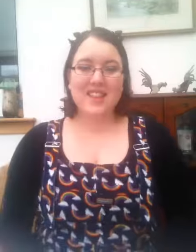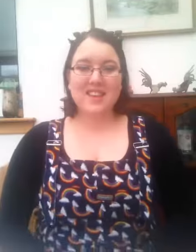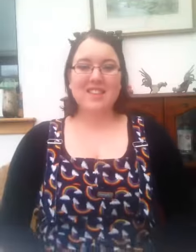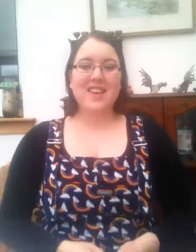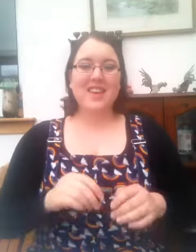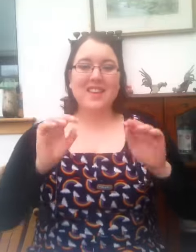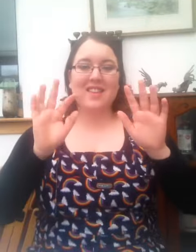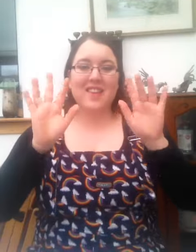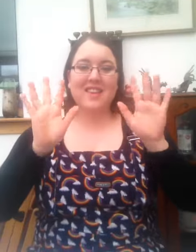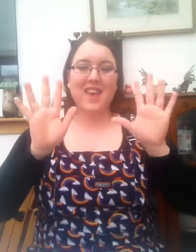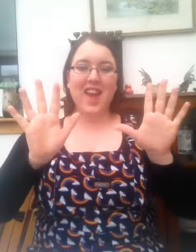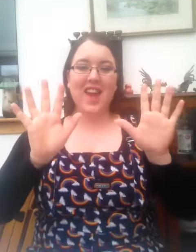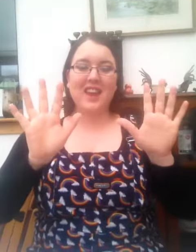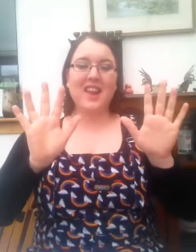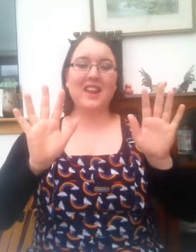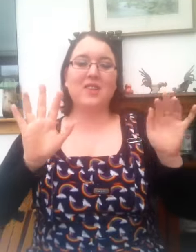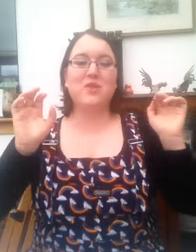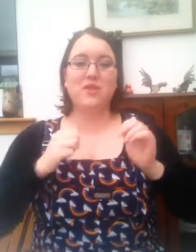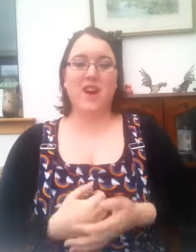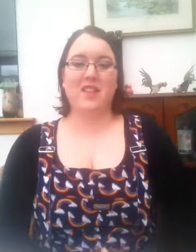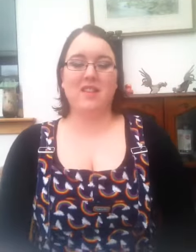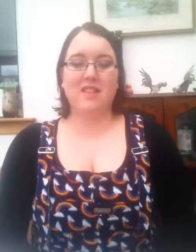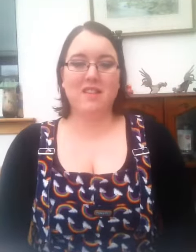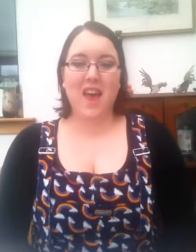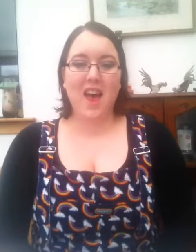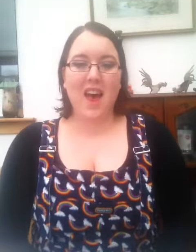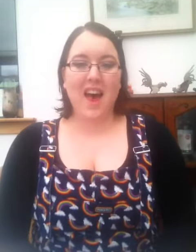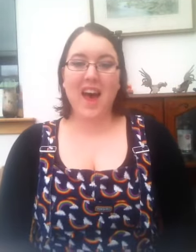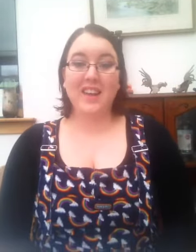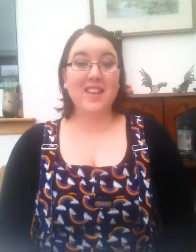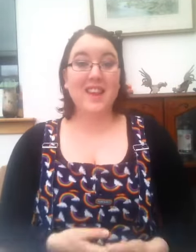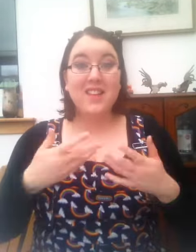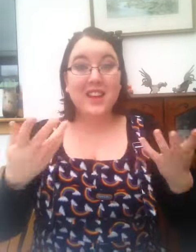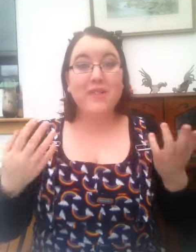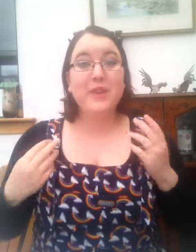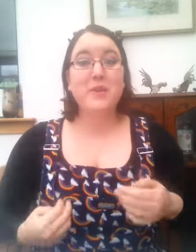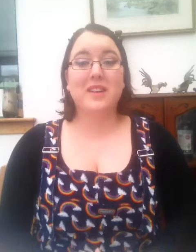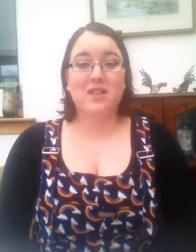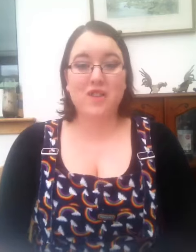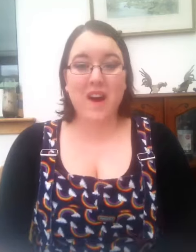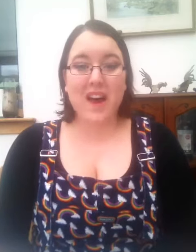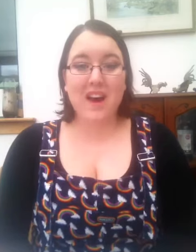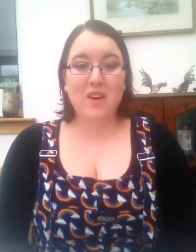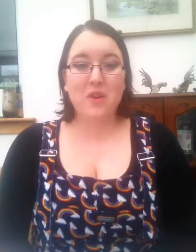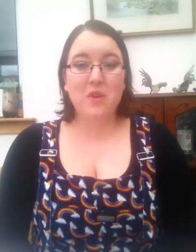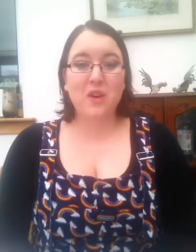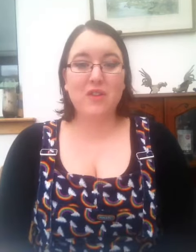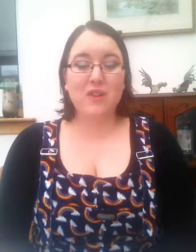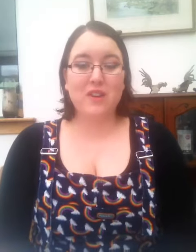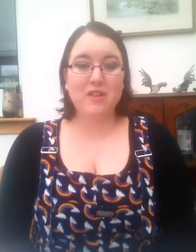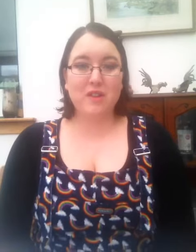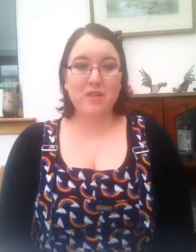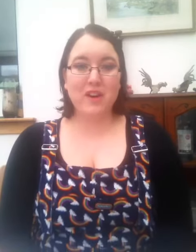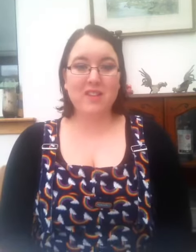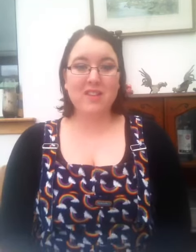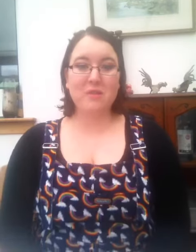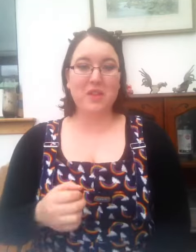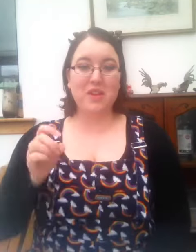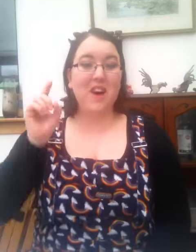This is 10 Little Friends and it's another lovely one to try out all of your different voices with your